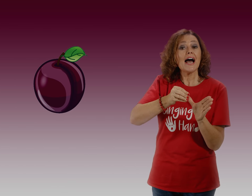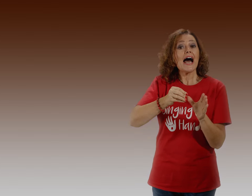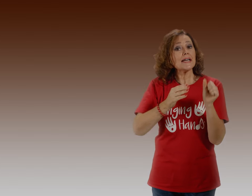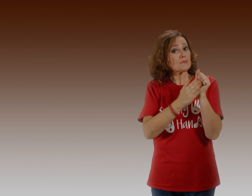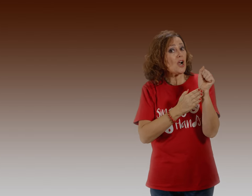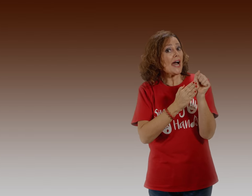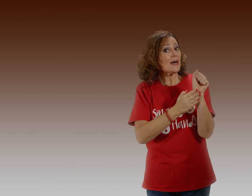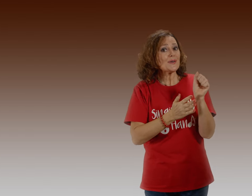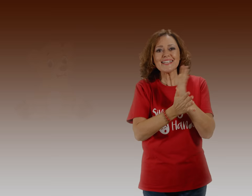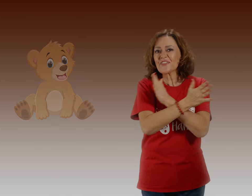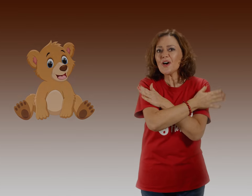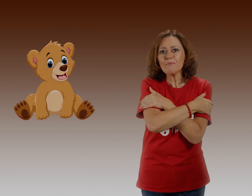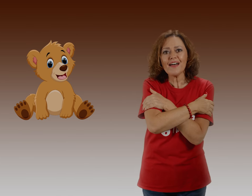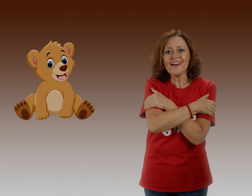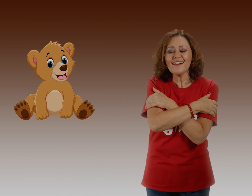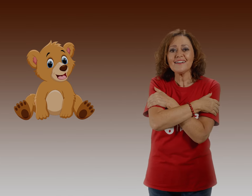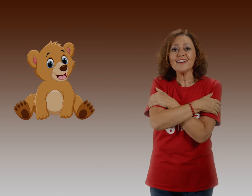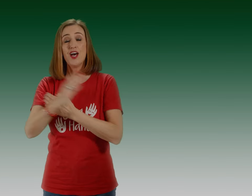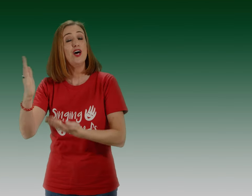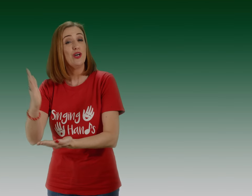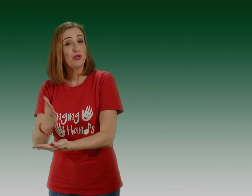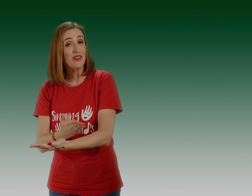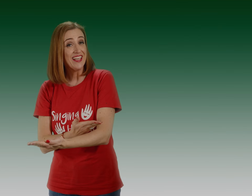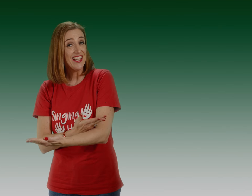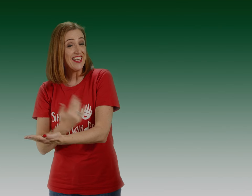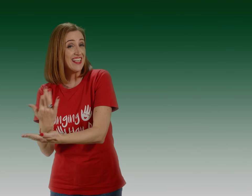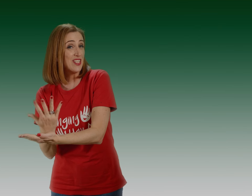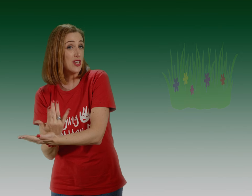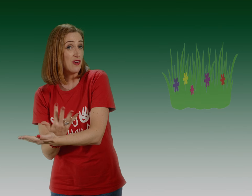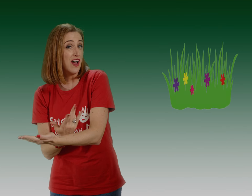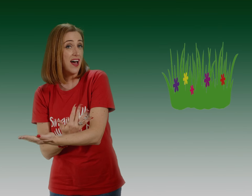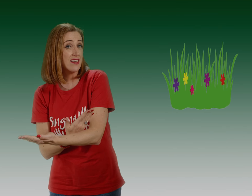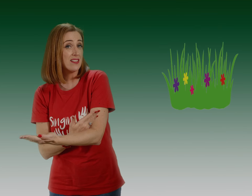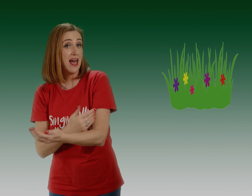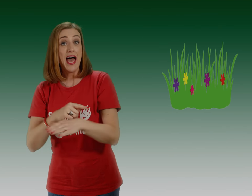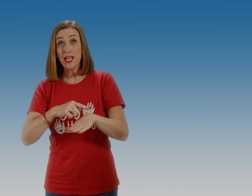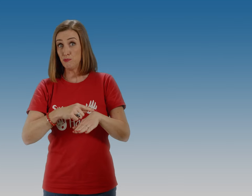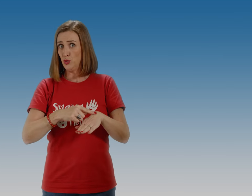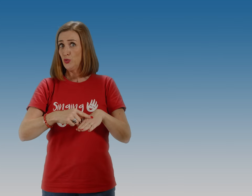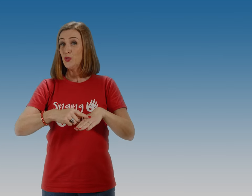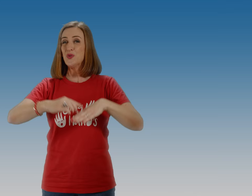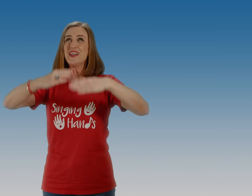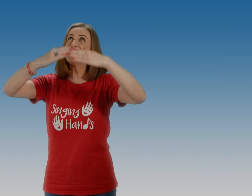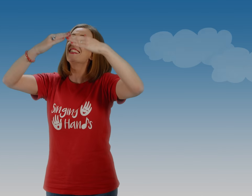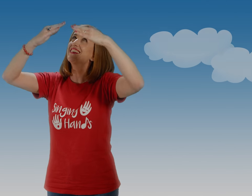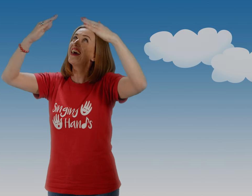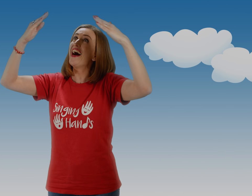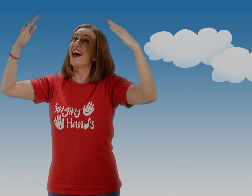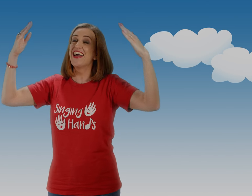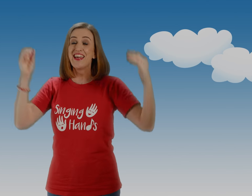and brown is the bear. Green is the grass, and blue is the sky.